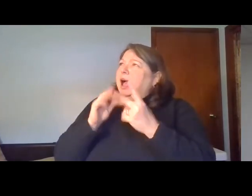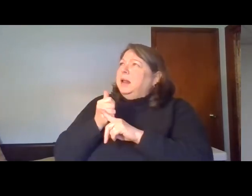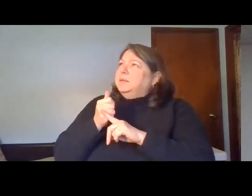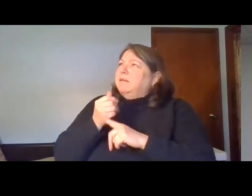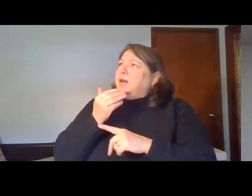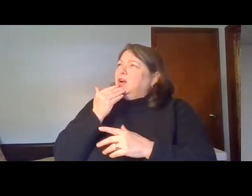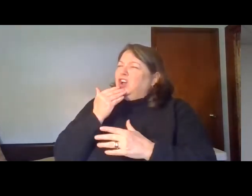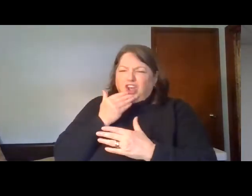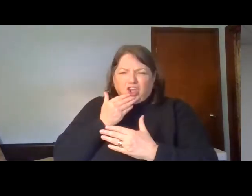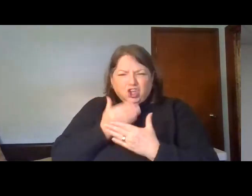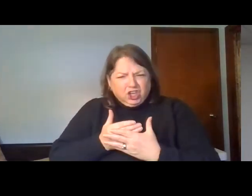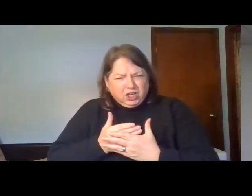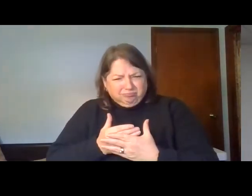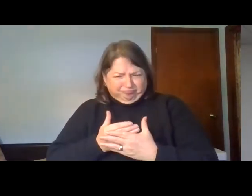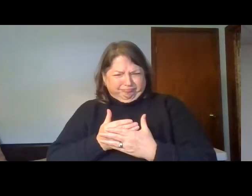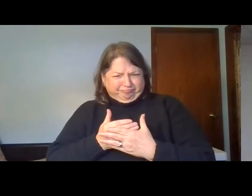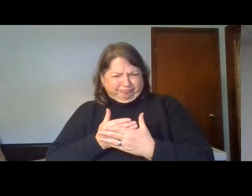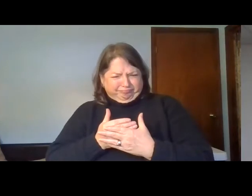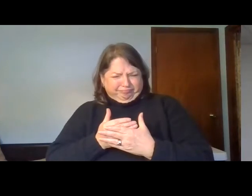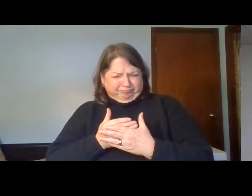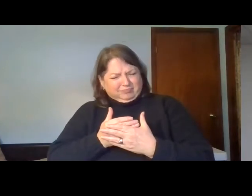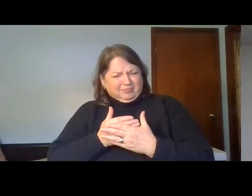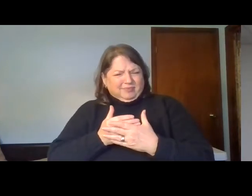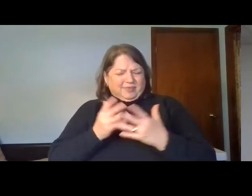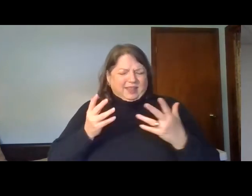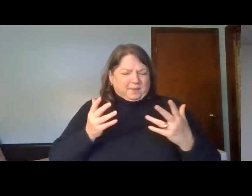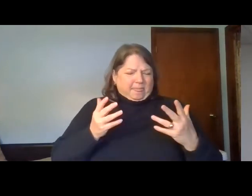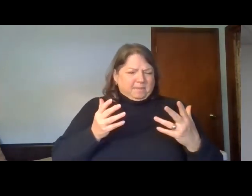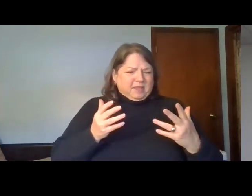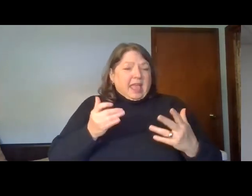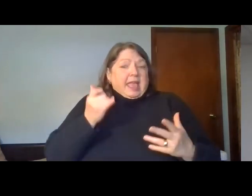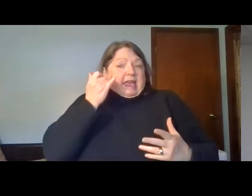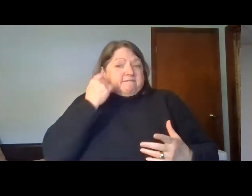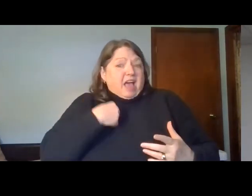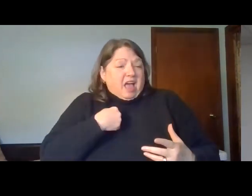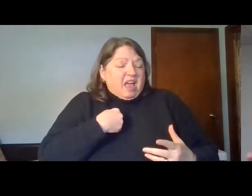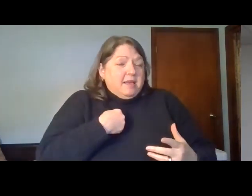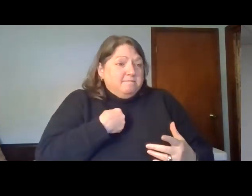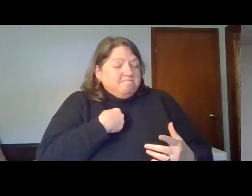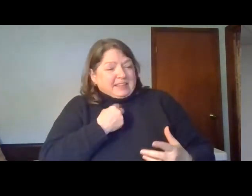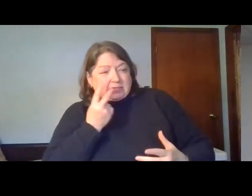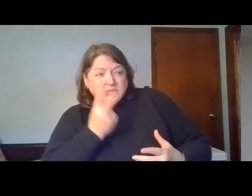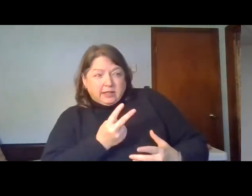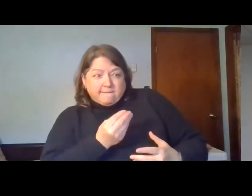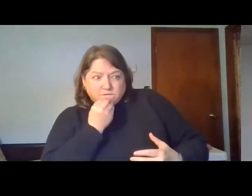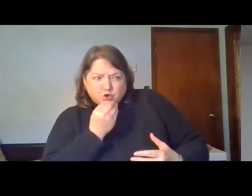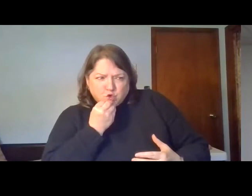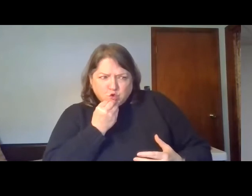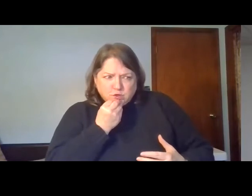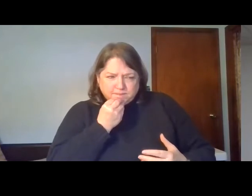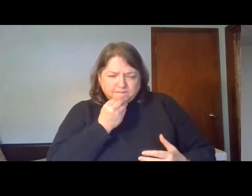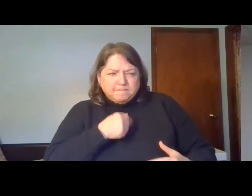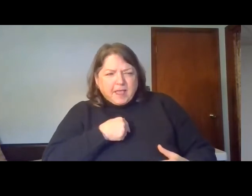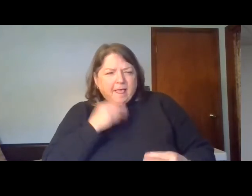in order for me to see if something was actually good, I would have to taste it. If you was to tell me it was good, your